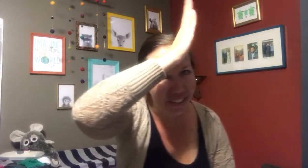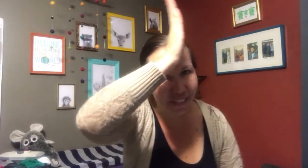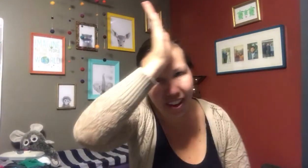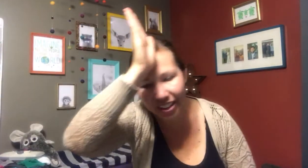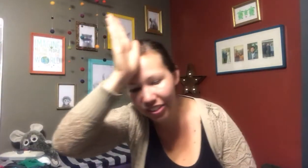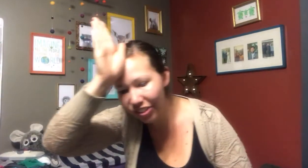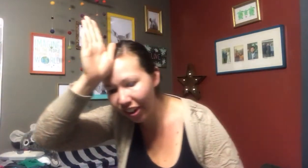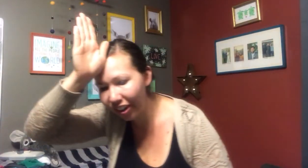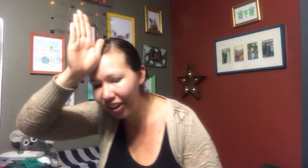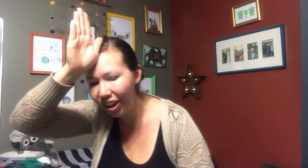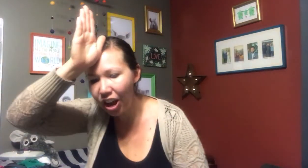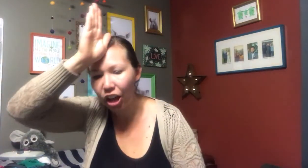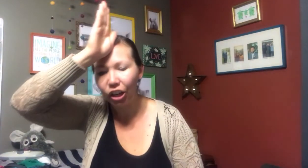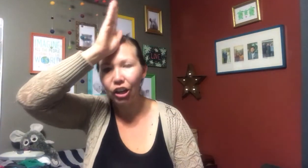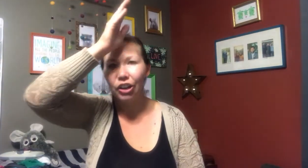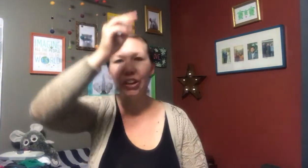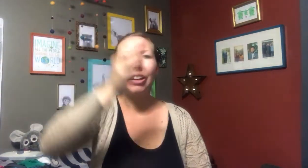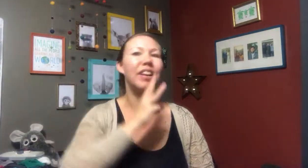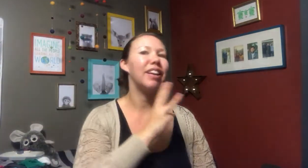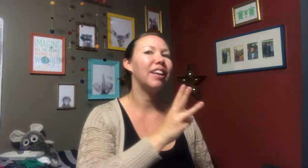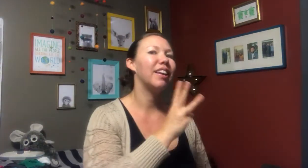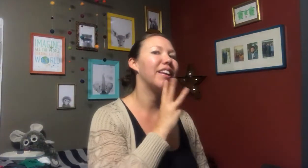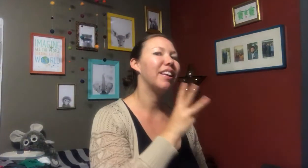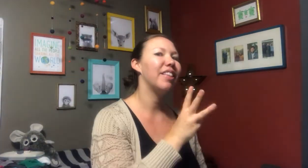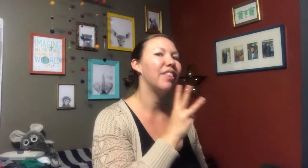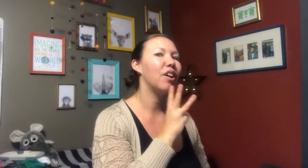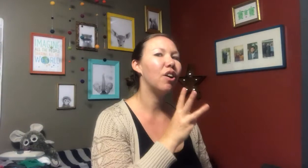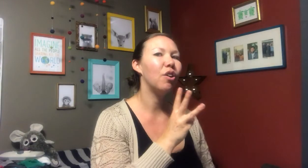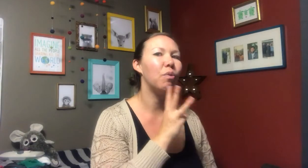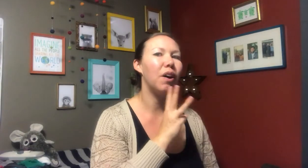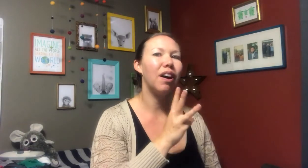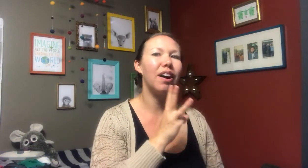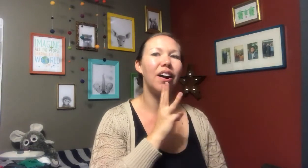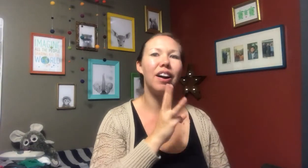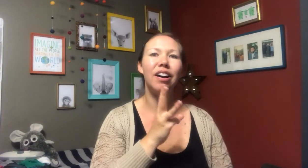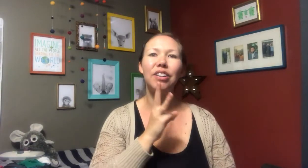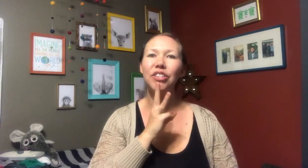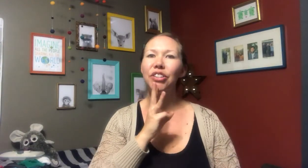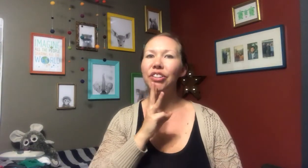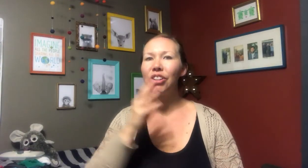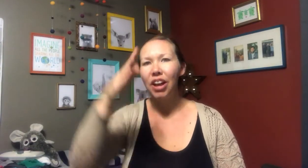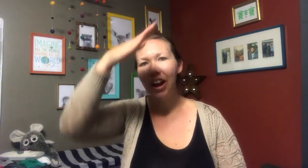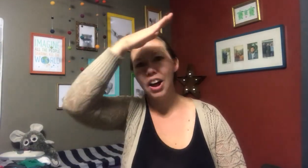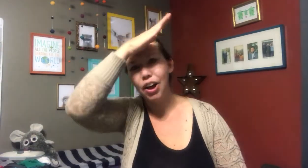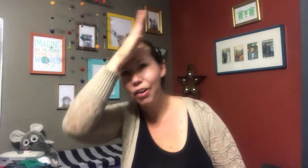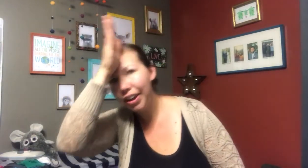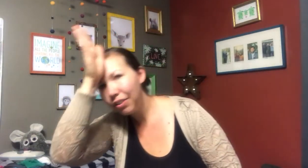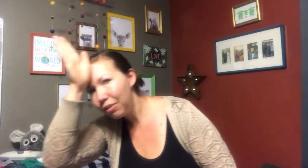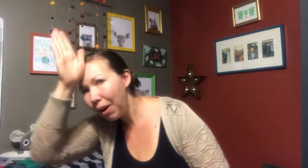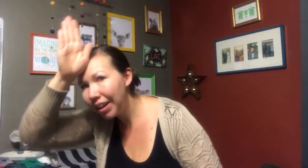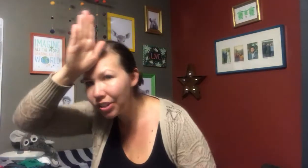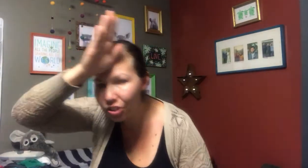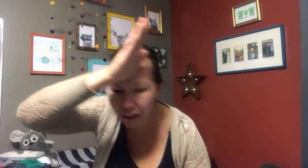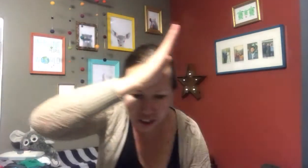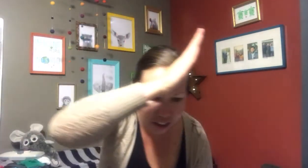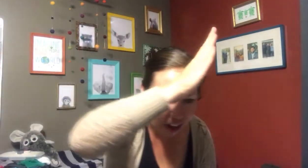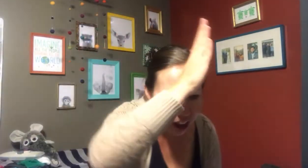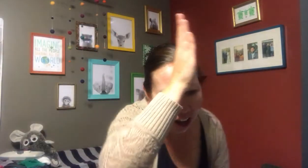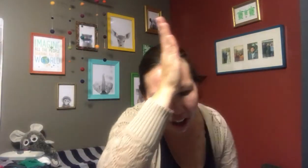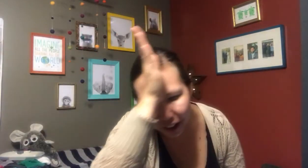white shark, lurking in the water. A great white shark, a